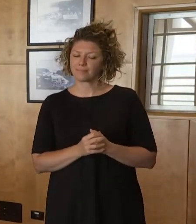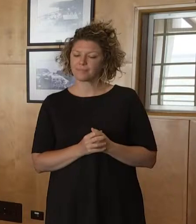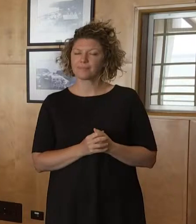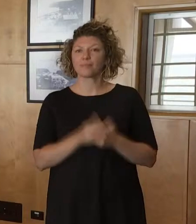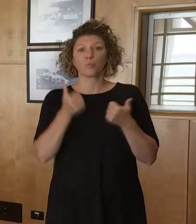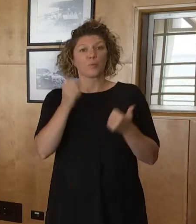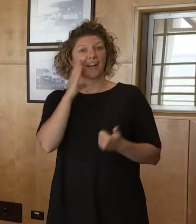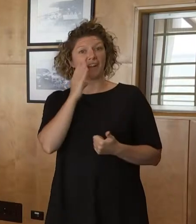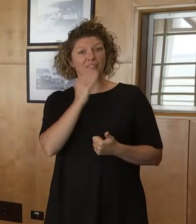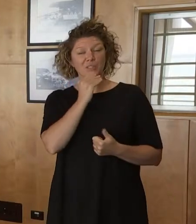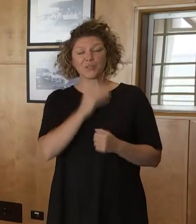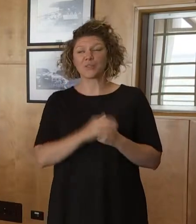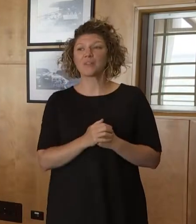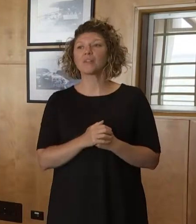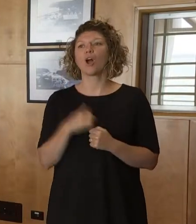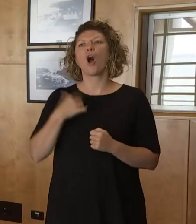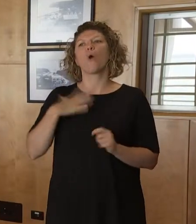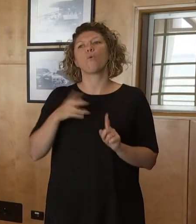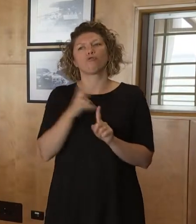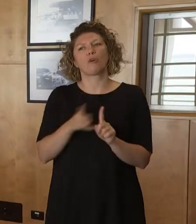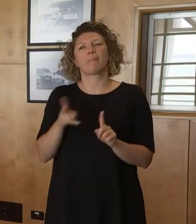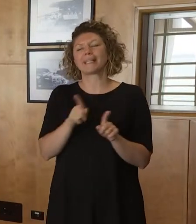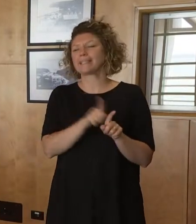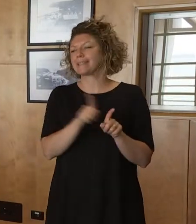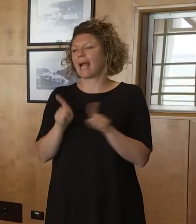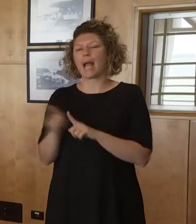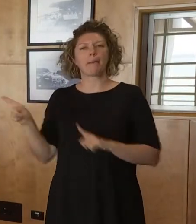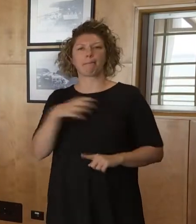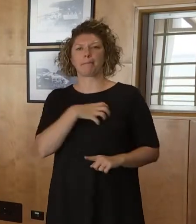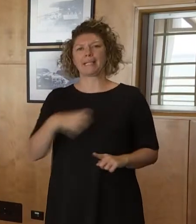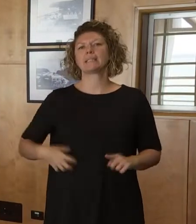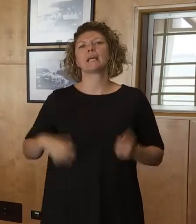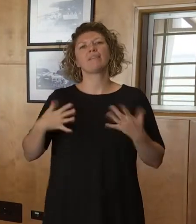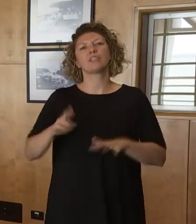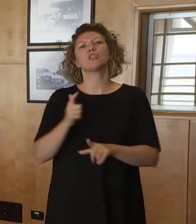I just want to echo what the Minister said that we do have